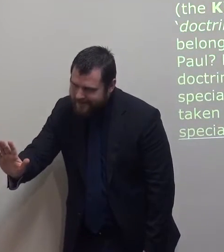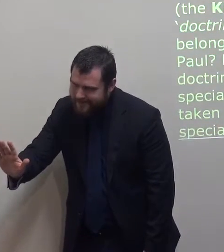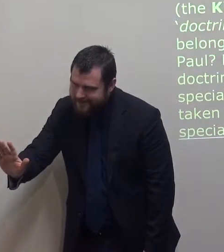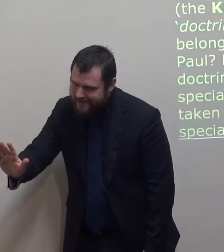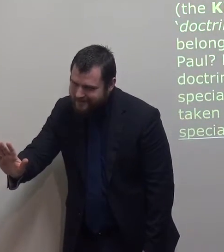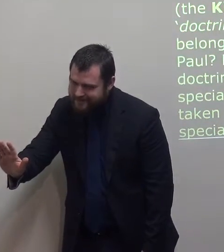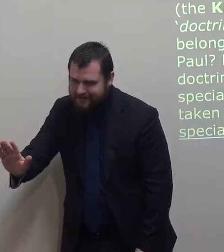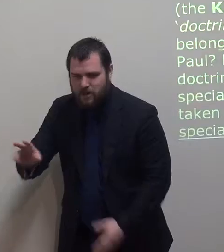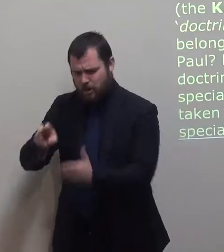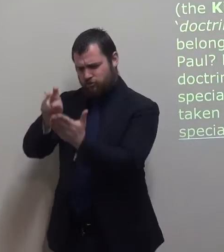doctrine was God's doctrine.